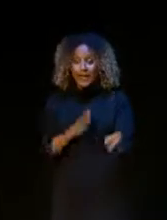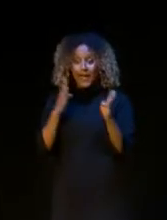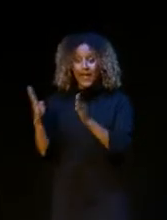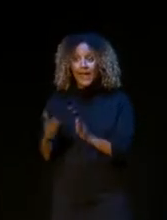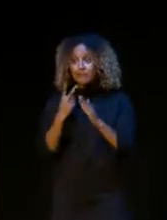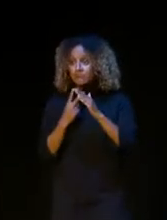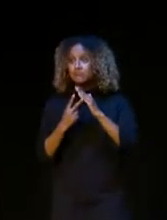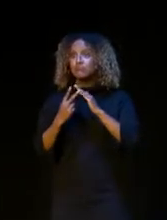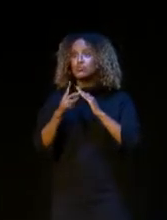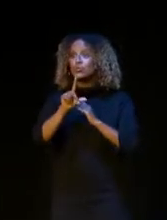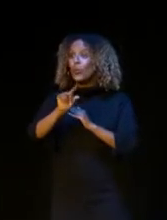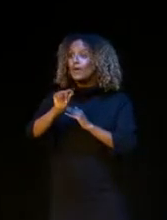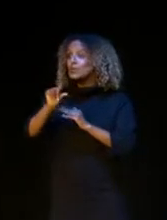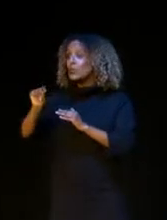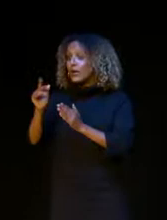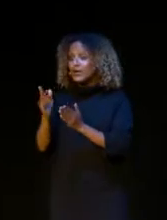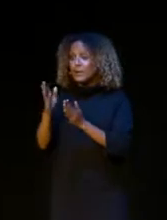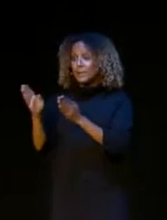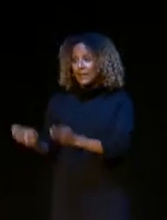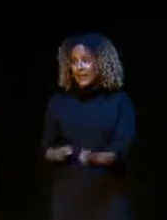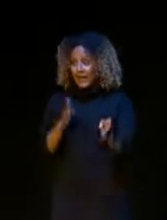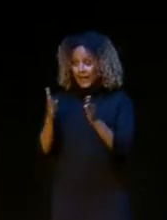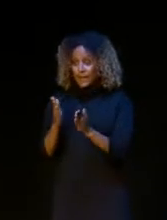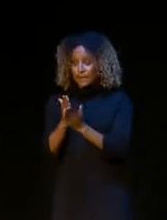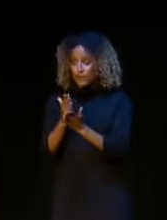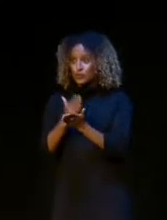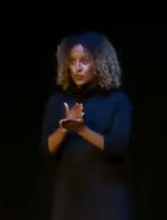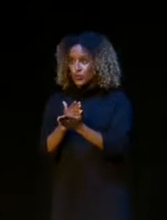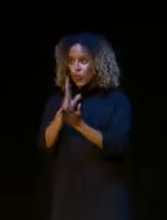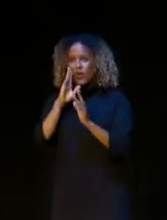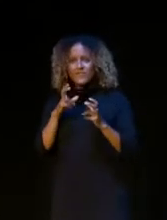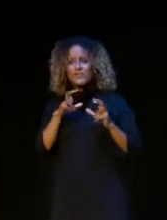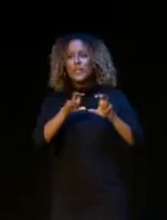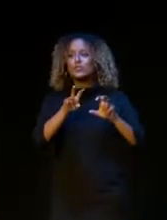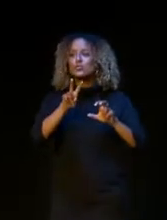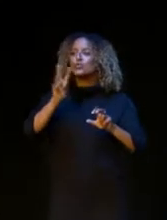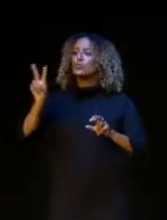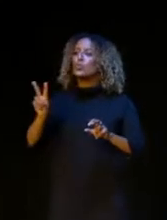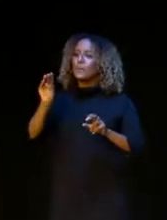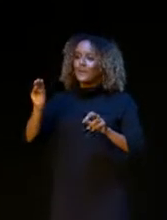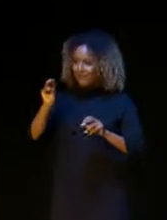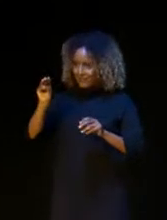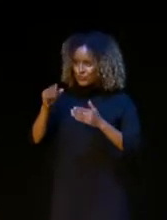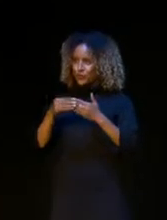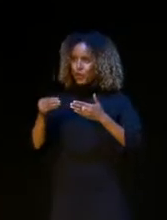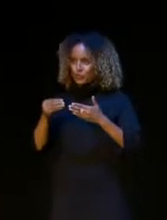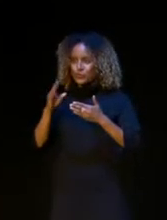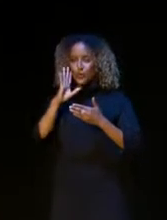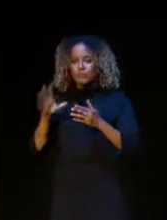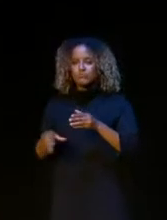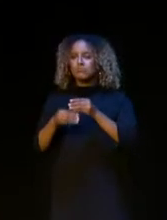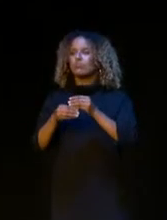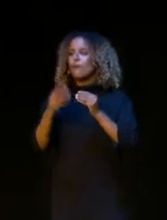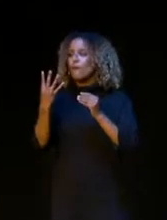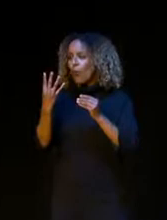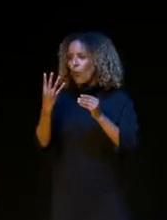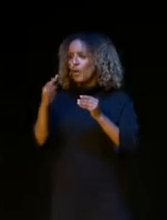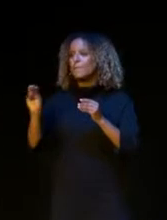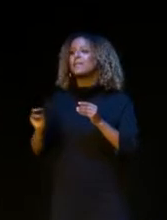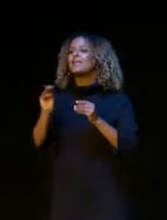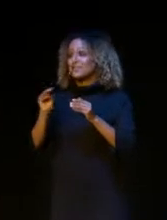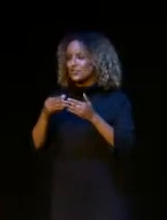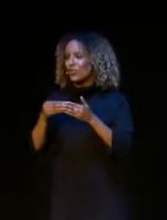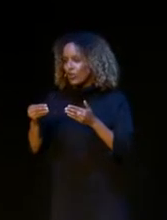2020 budget, we will invest $2 million, which will leverage an additional $4 million in private investments